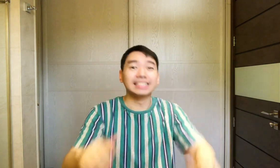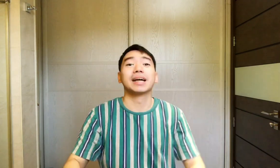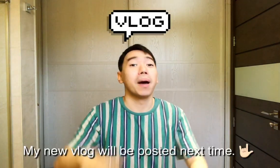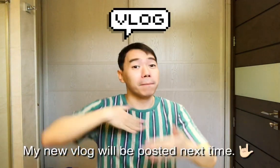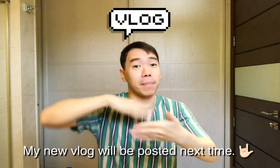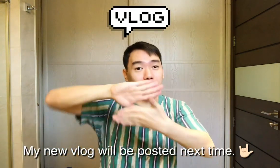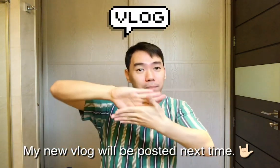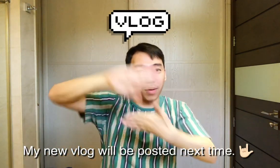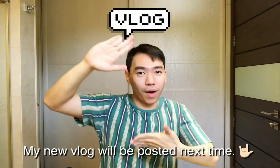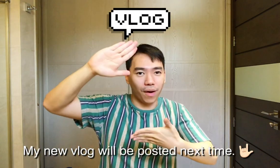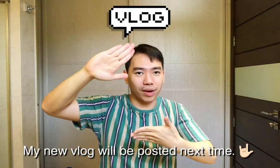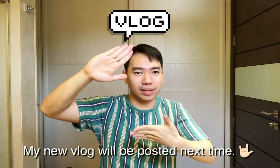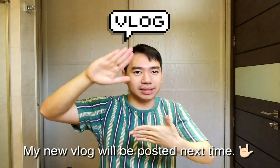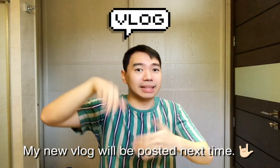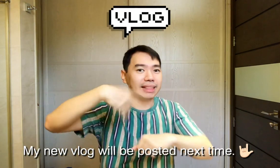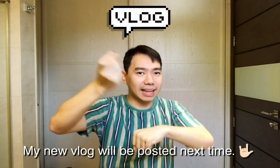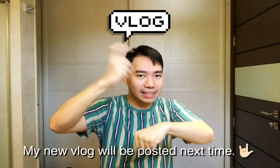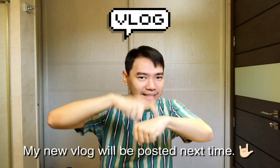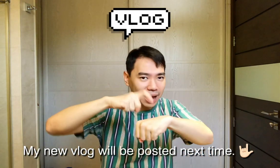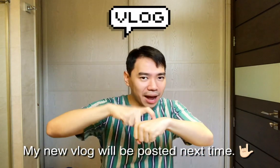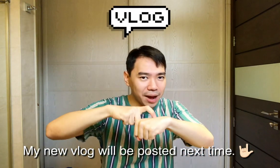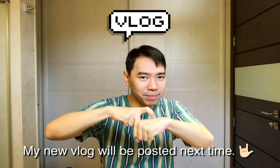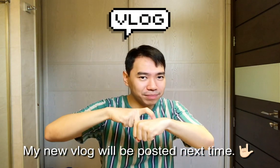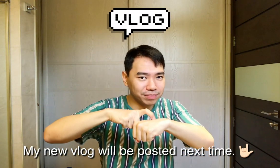I'm going to talk to you soon. I'm going to talk to you soon. soon.